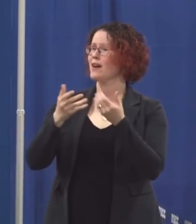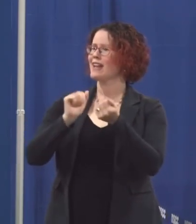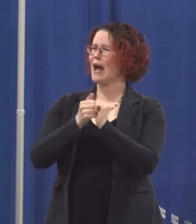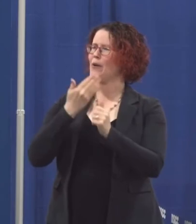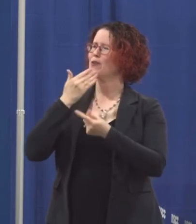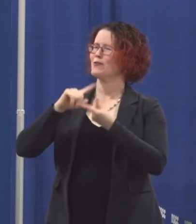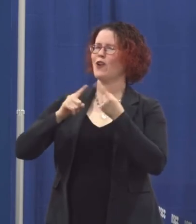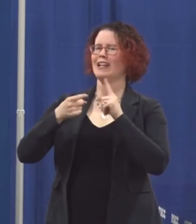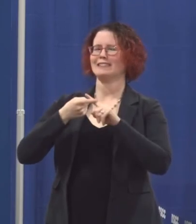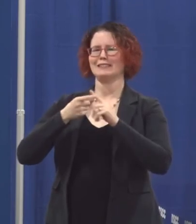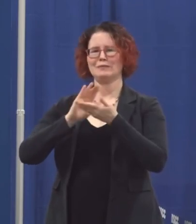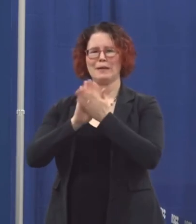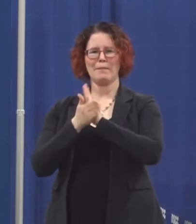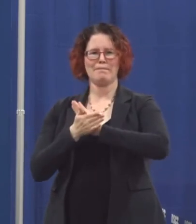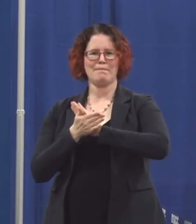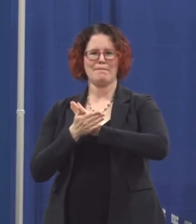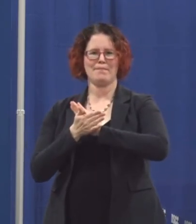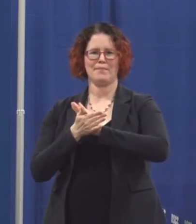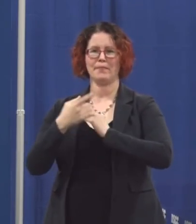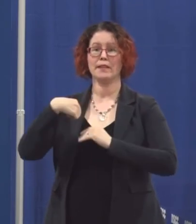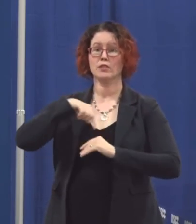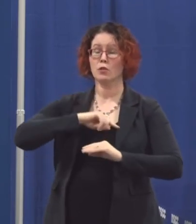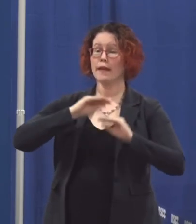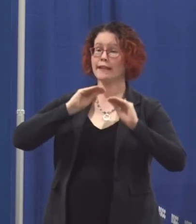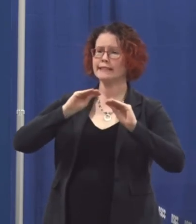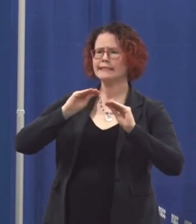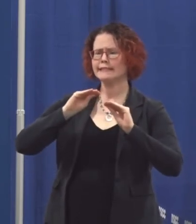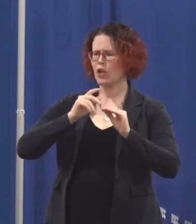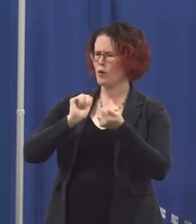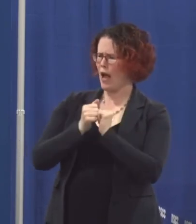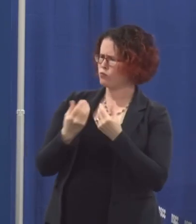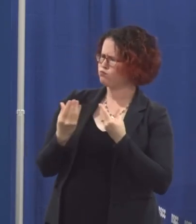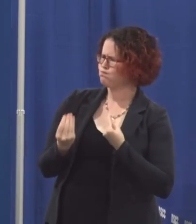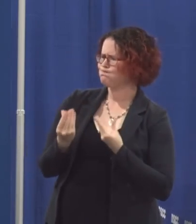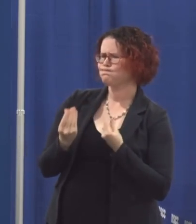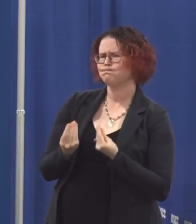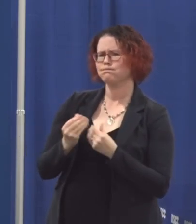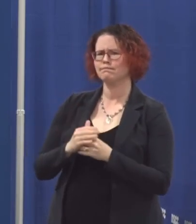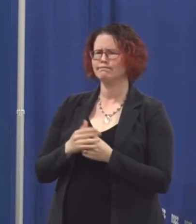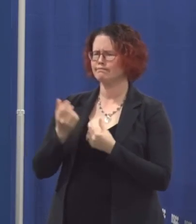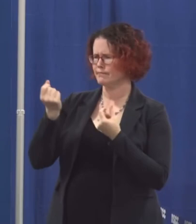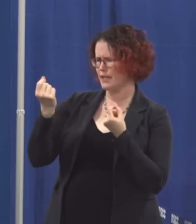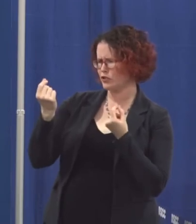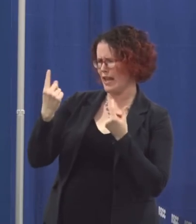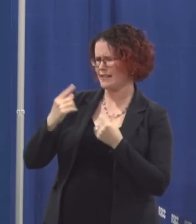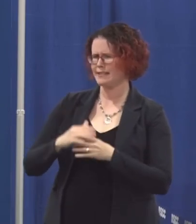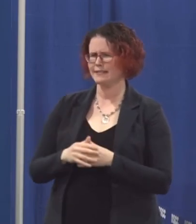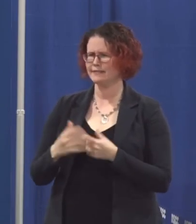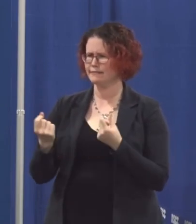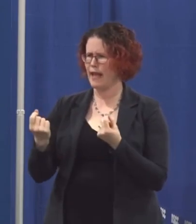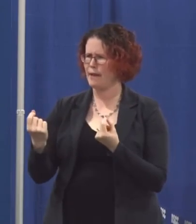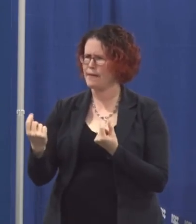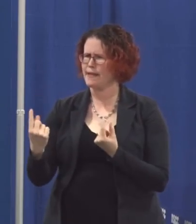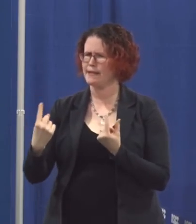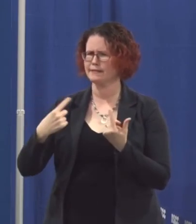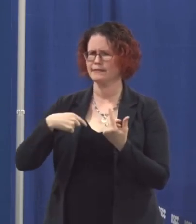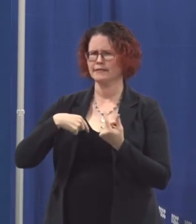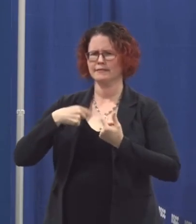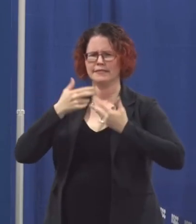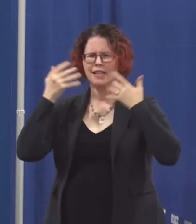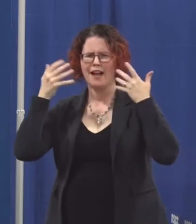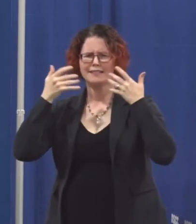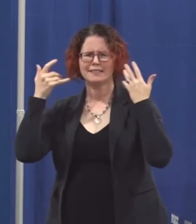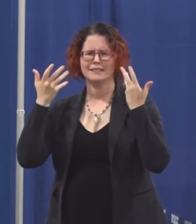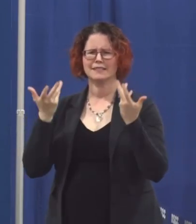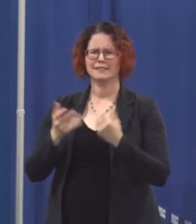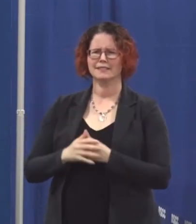another we teach them how to exhibit compassion understanding empathy and kindness these